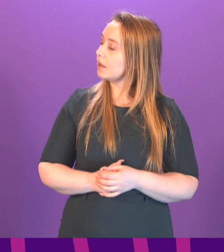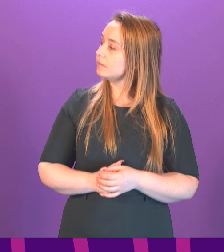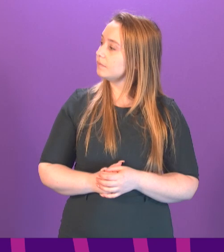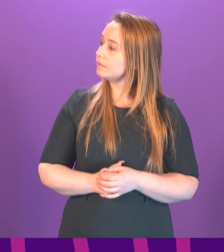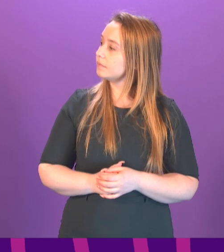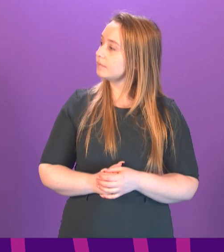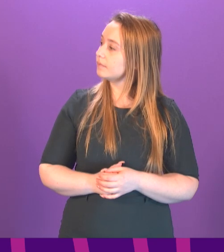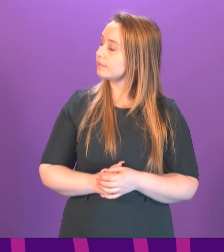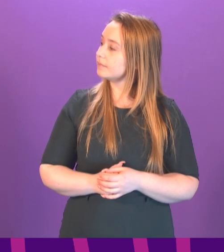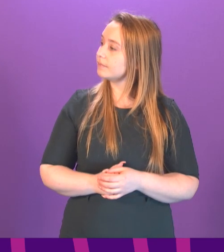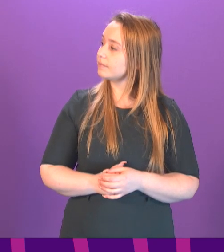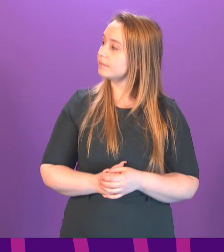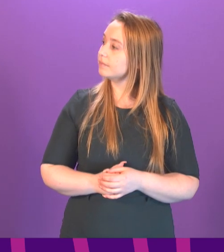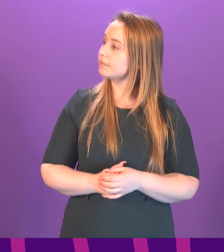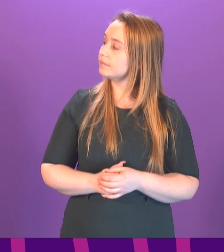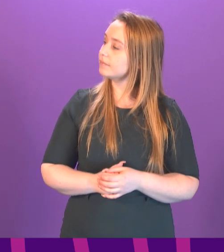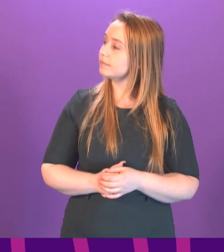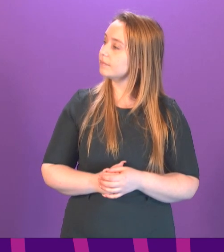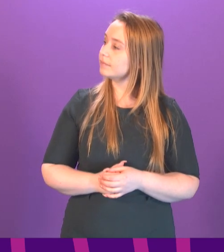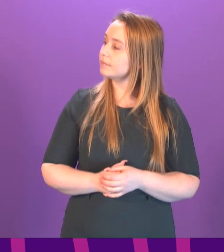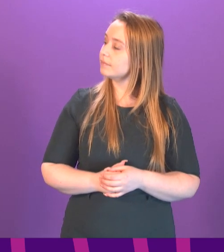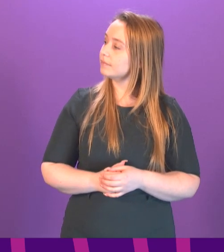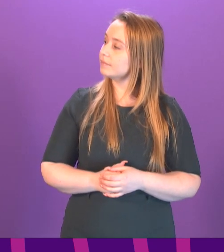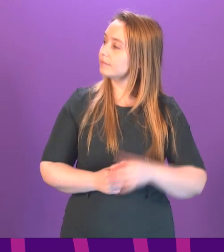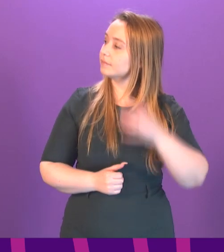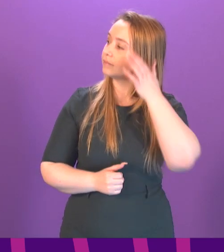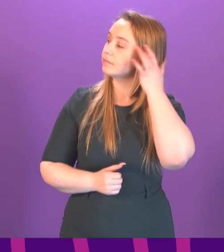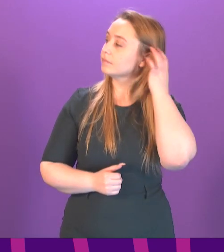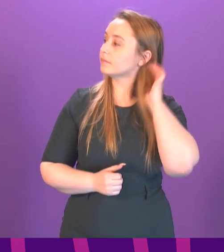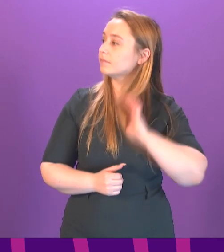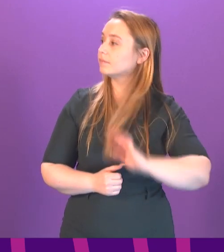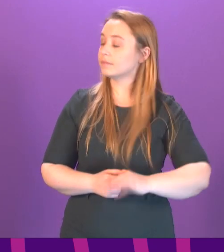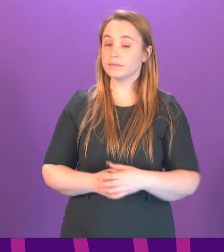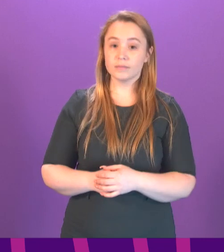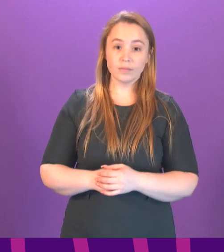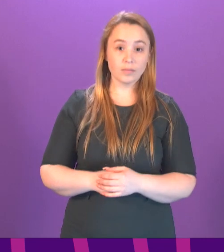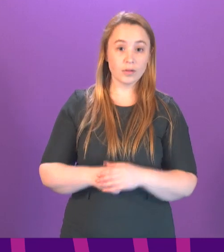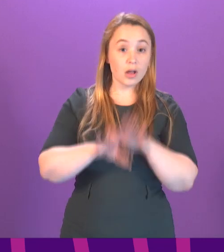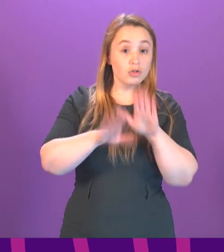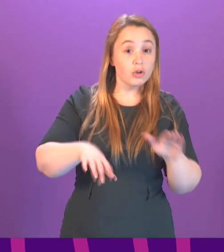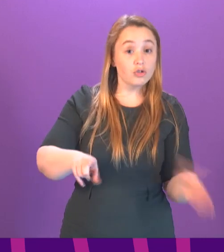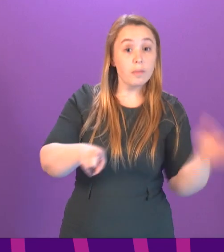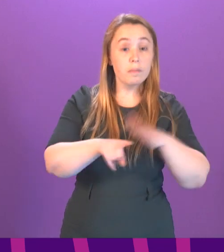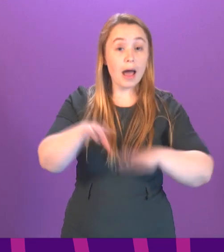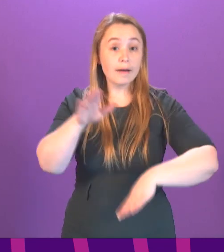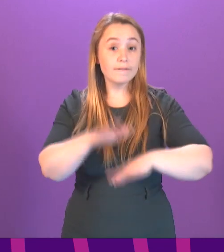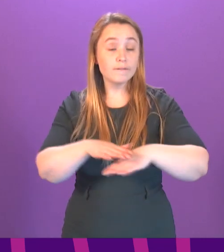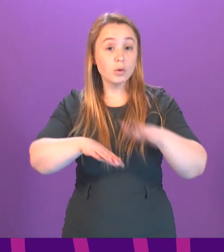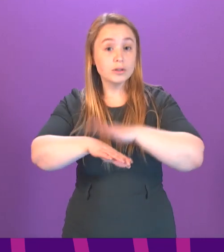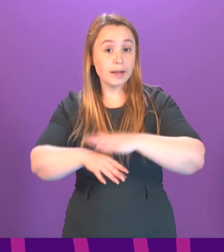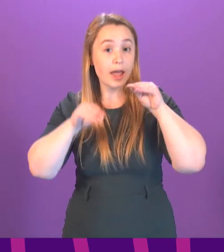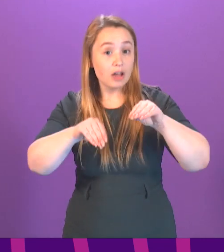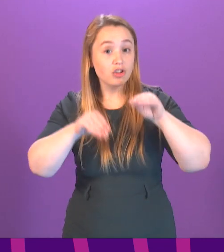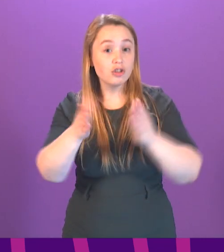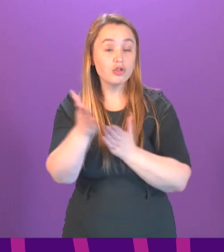much, Presiding Officer. To ask the First Minister whether the Scottish Government is considering children returning to full-time education during part of the traditional